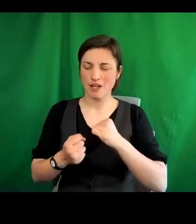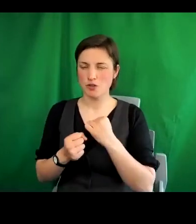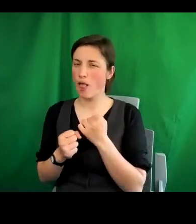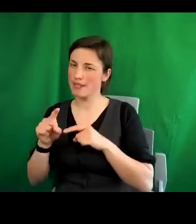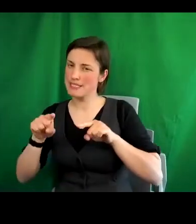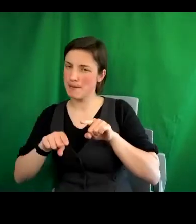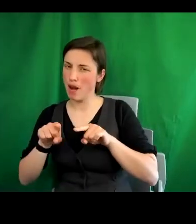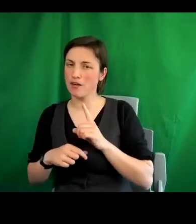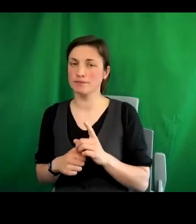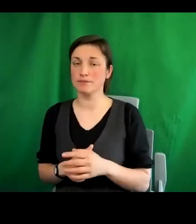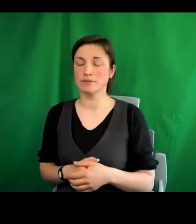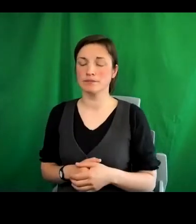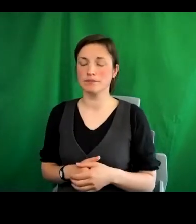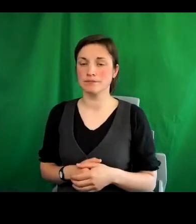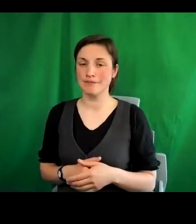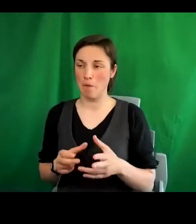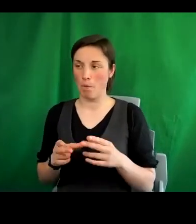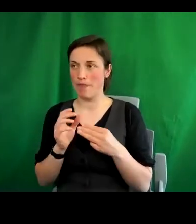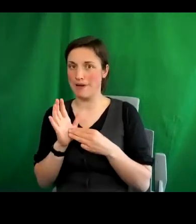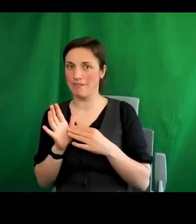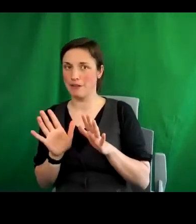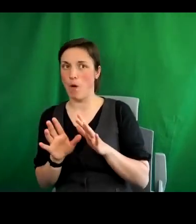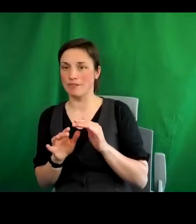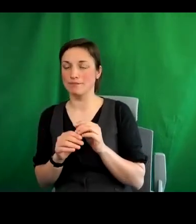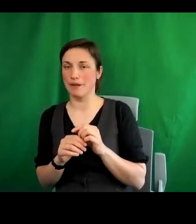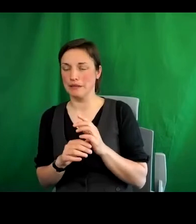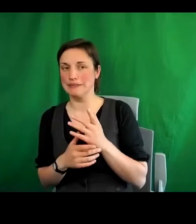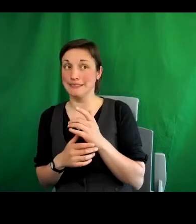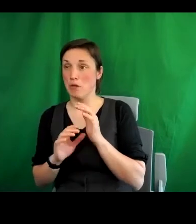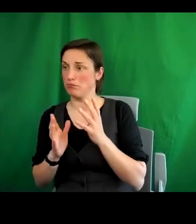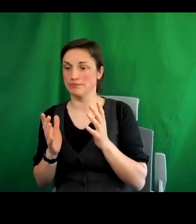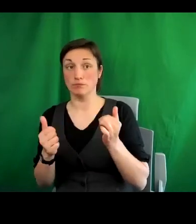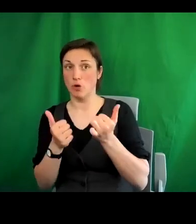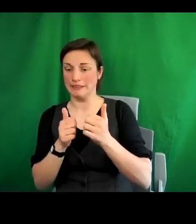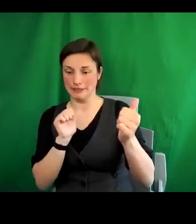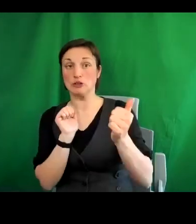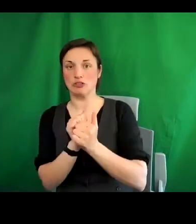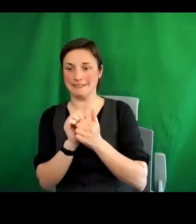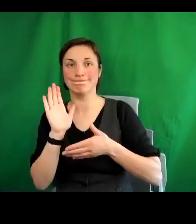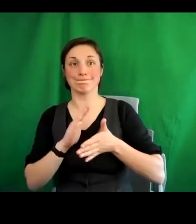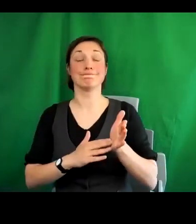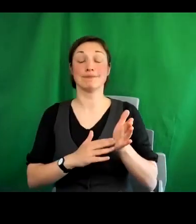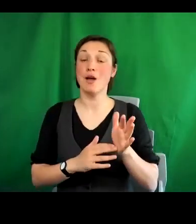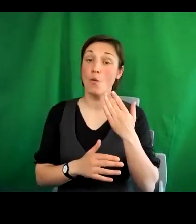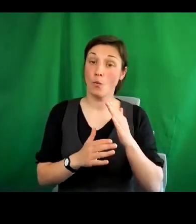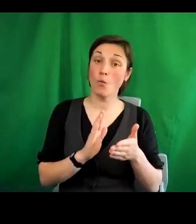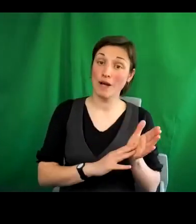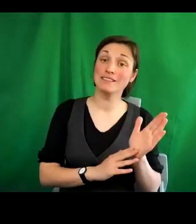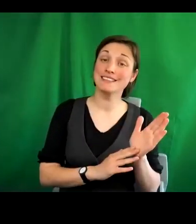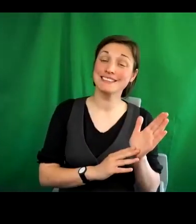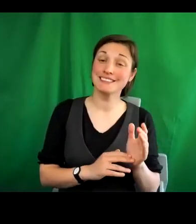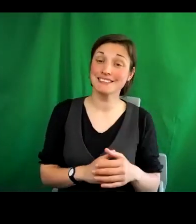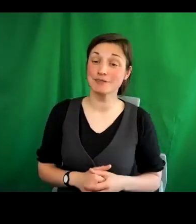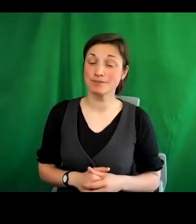So with Mary, you don't second guess, you do it. And I did it. And I went over and introduced myself there.